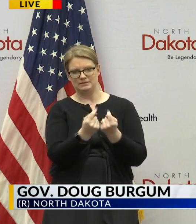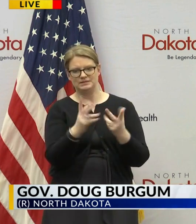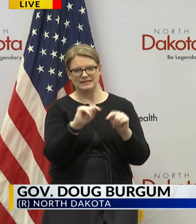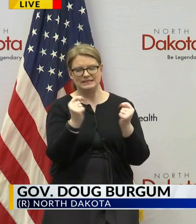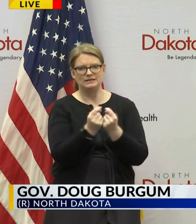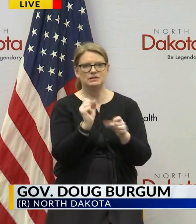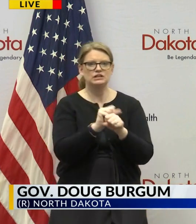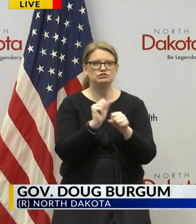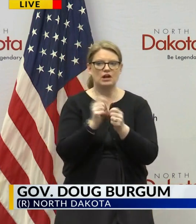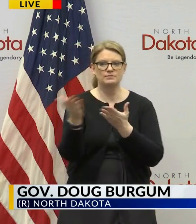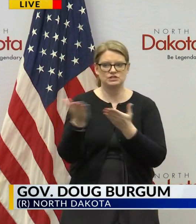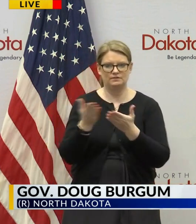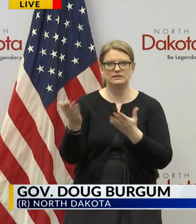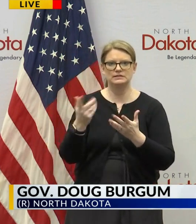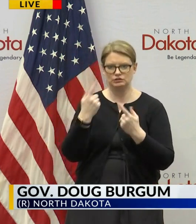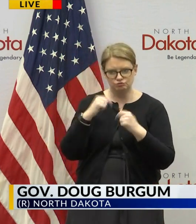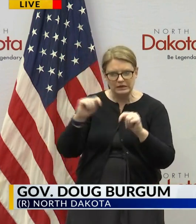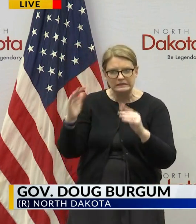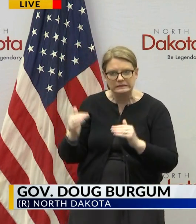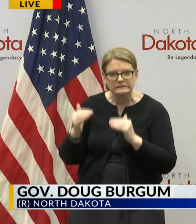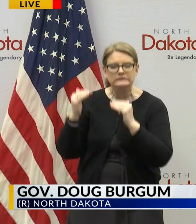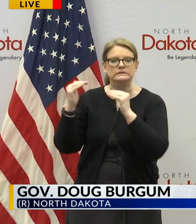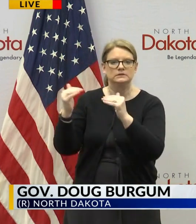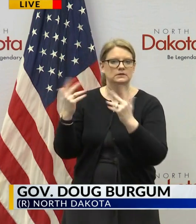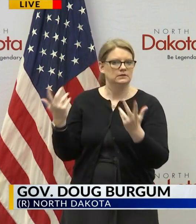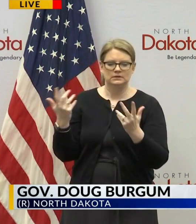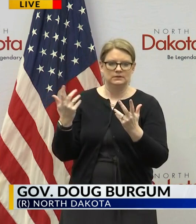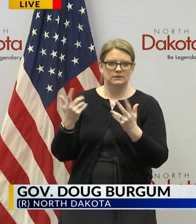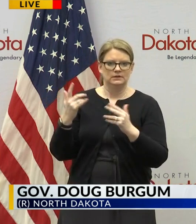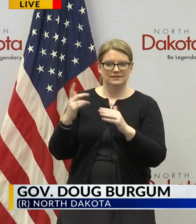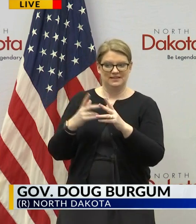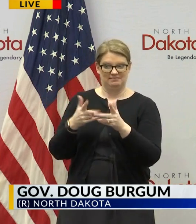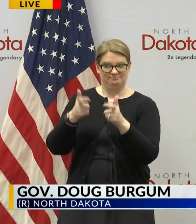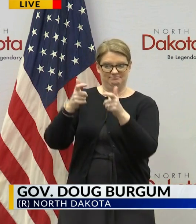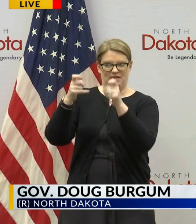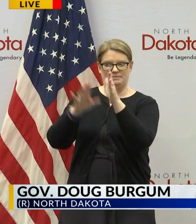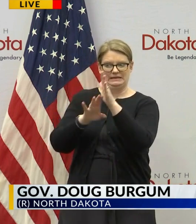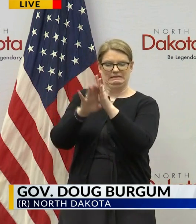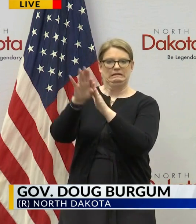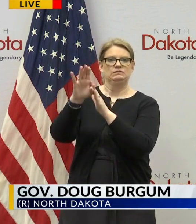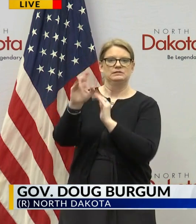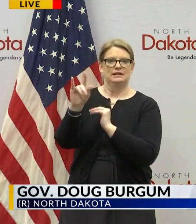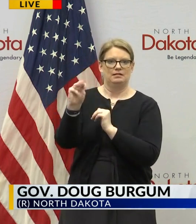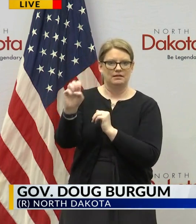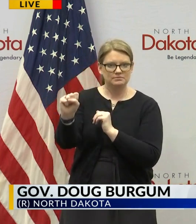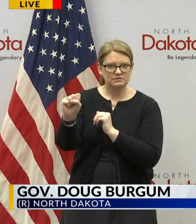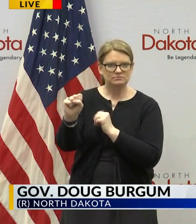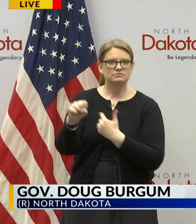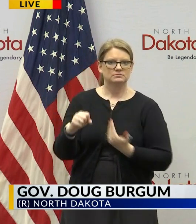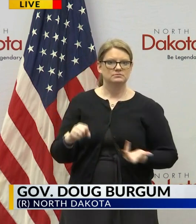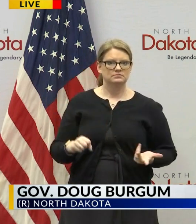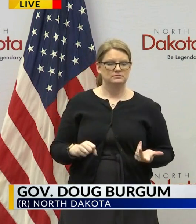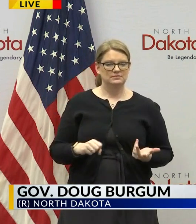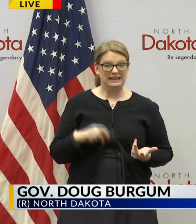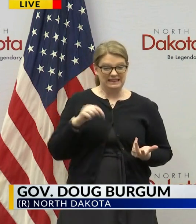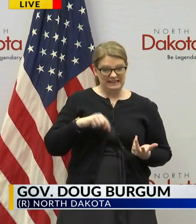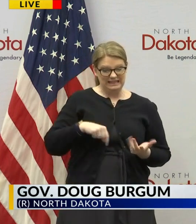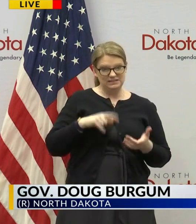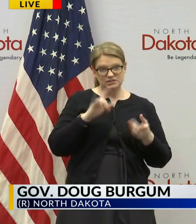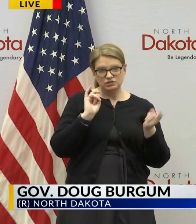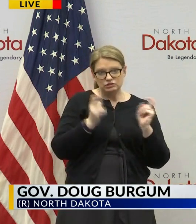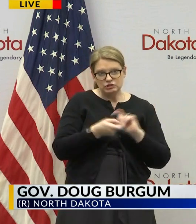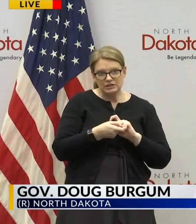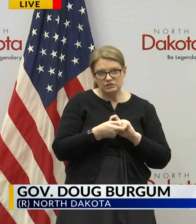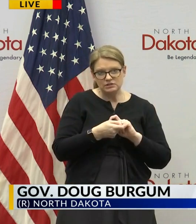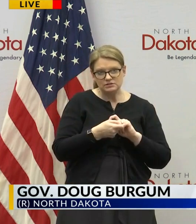service are stepping up to manage unprecedented rapid increase in claims but fortunately this the changes that we're describing here